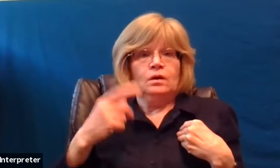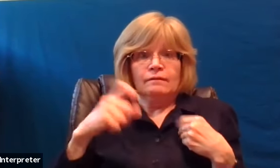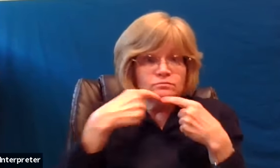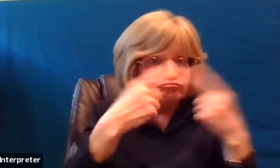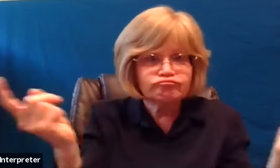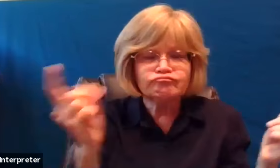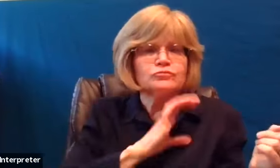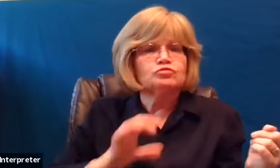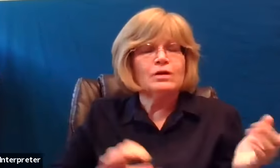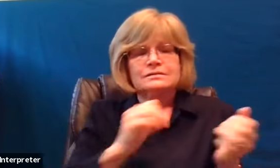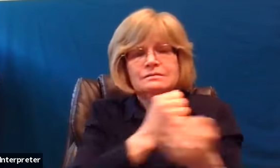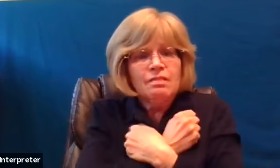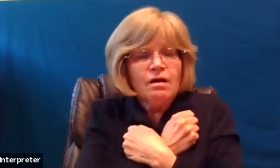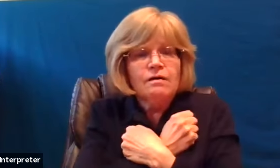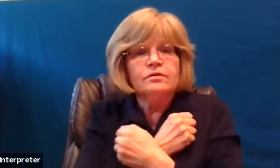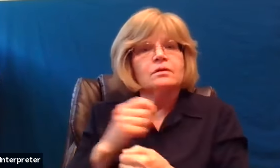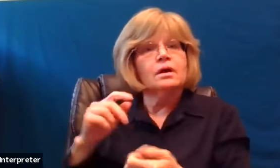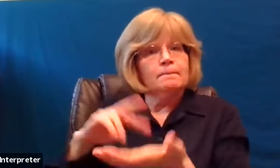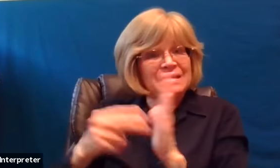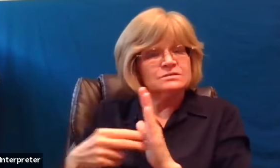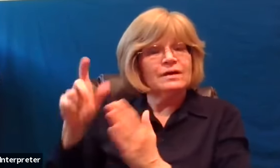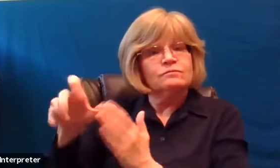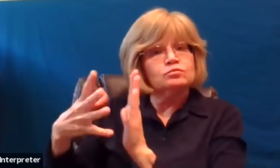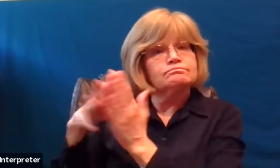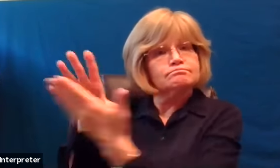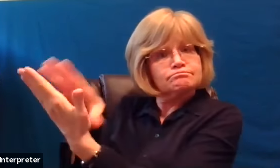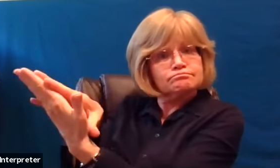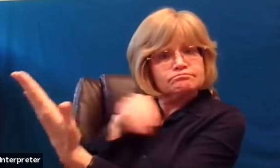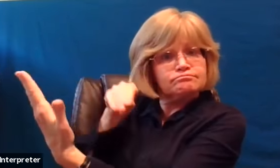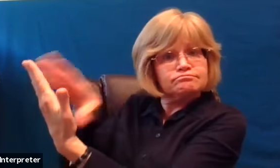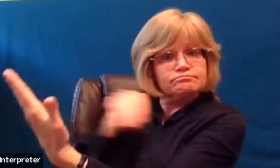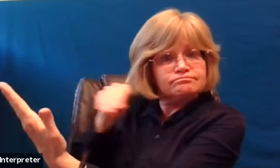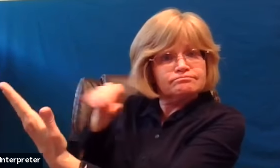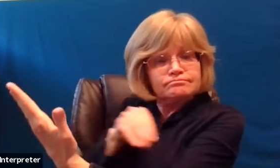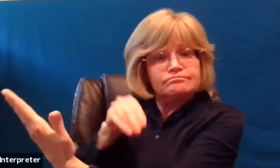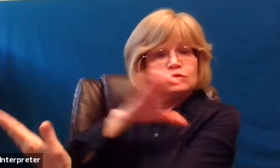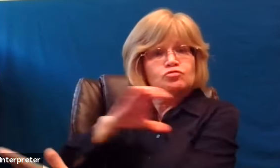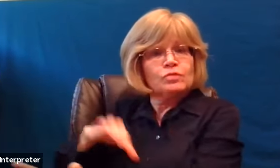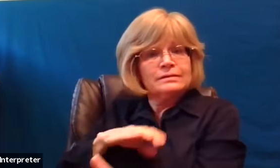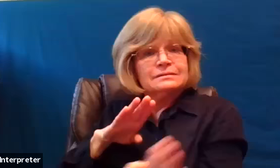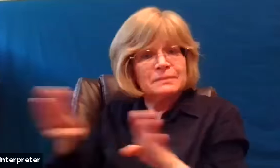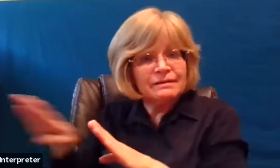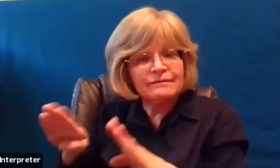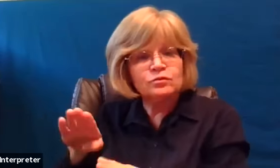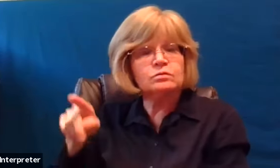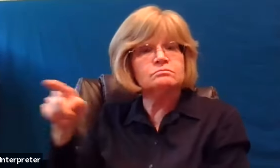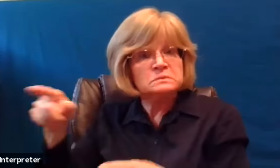christ-like he forgives we forgive we don't take that forgiveness for granted